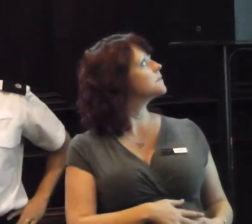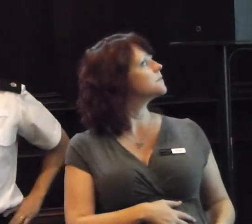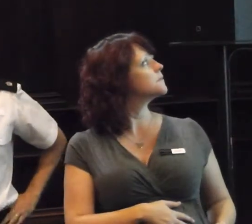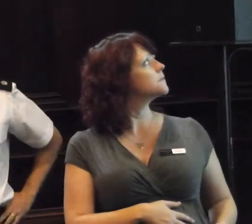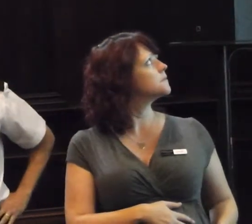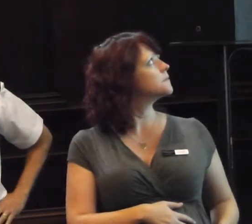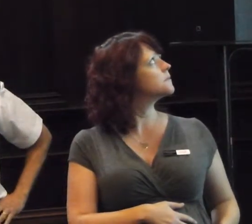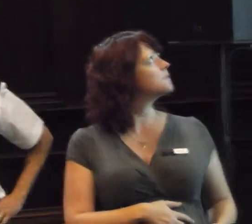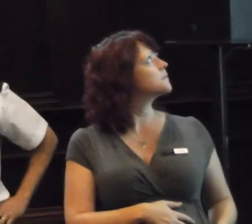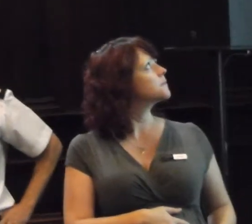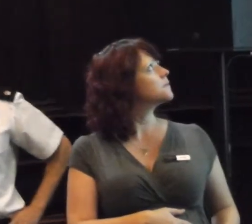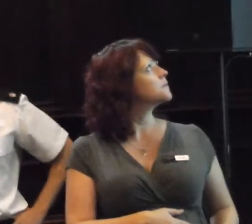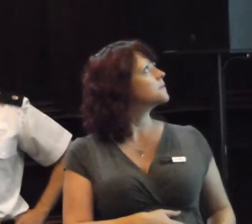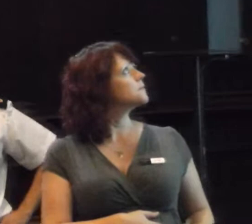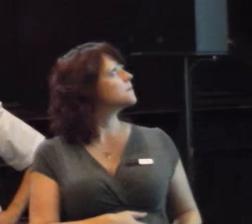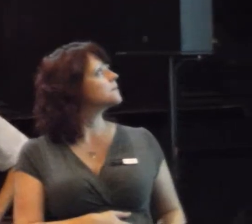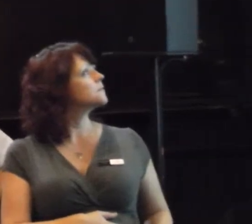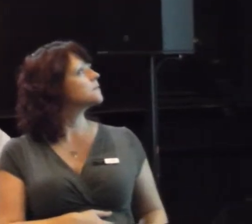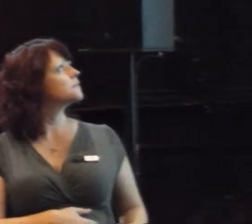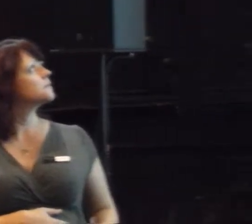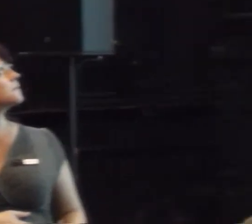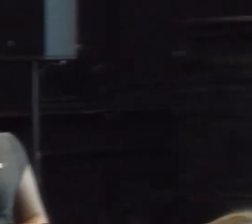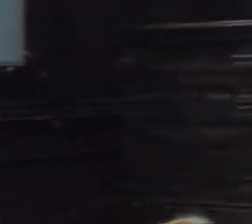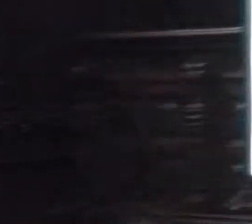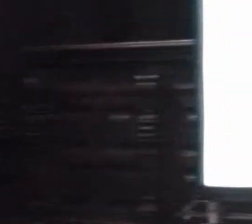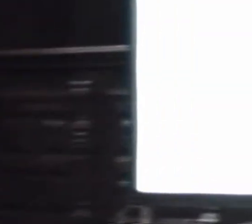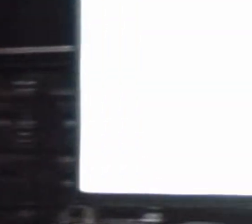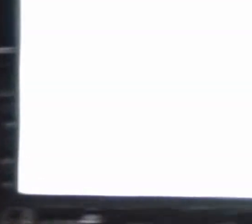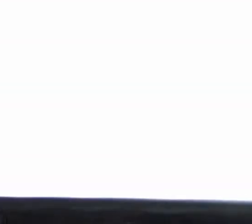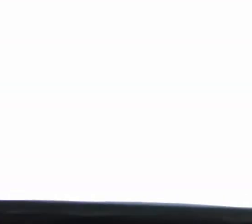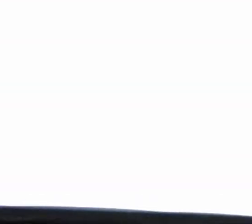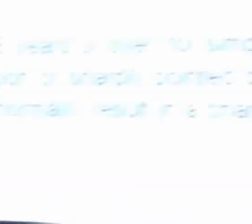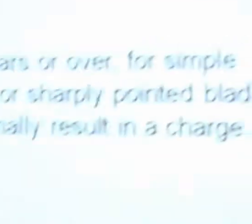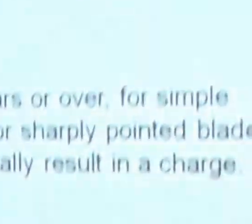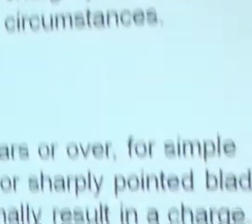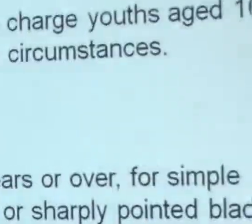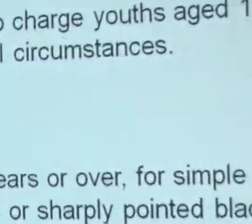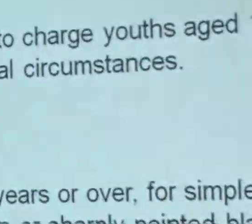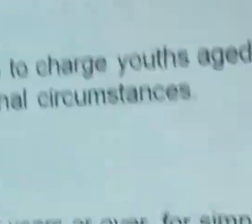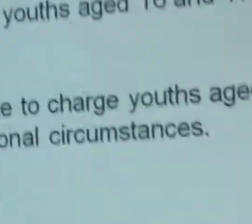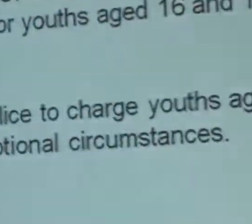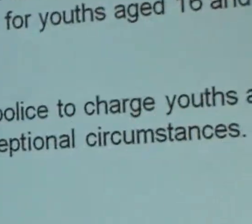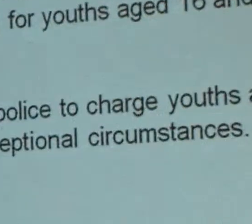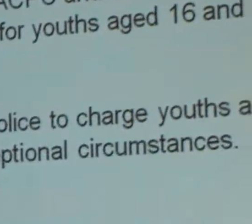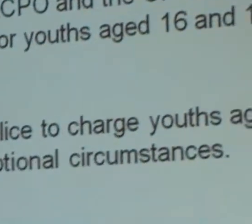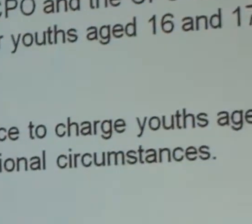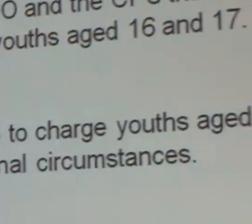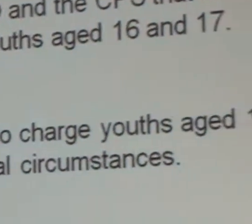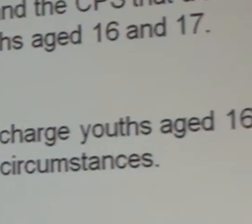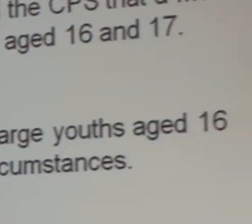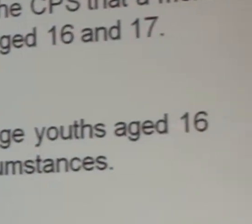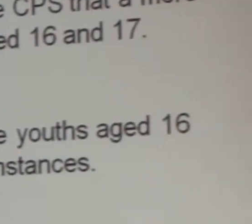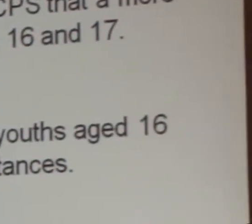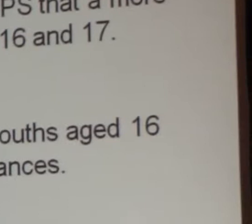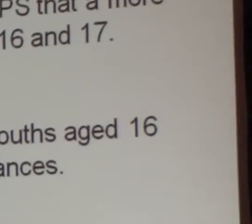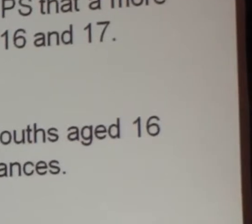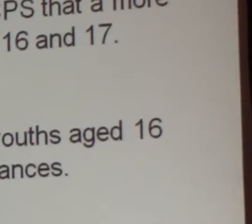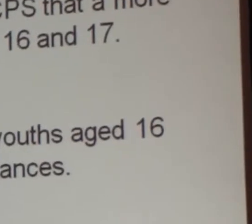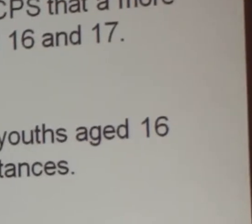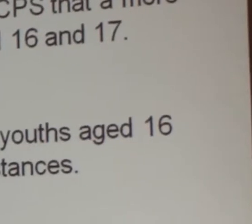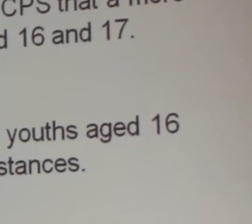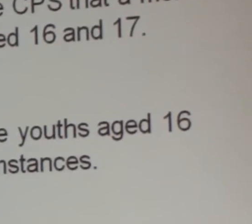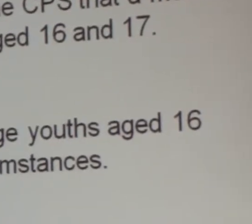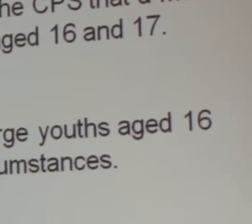Yes, there is a brief, at home, and the CPS, that a more serious response, is required for youth, aged